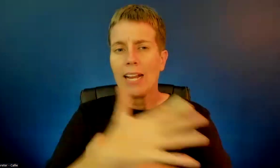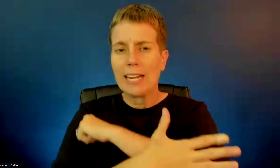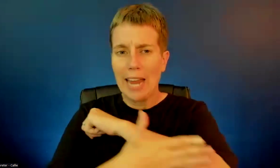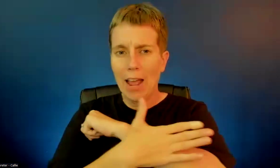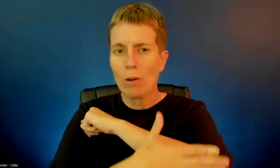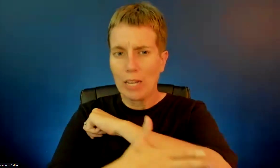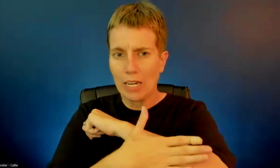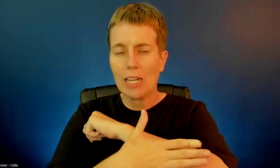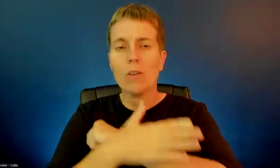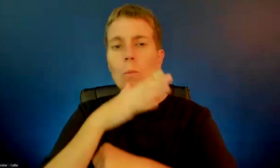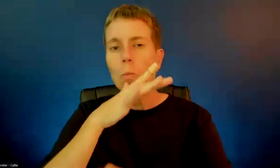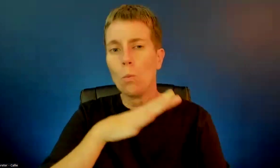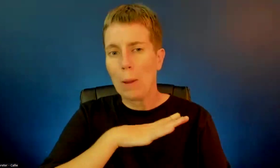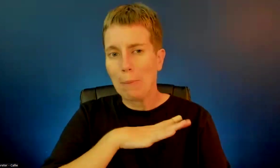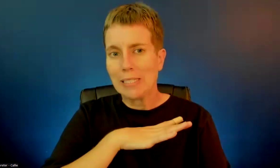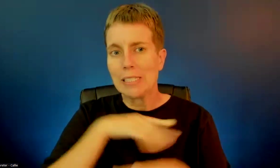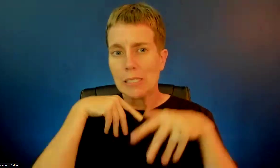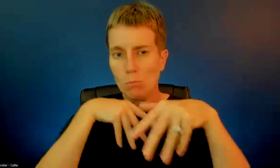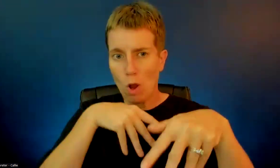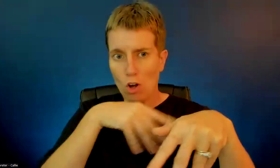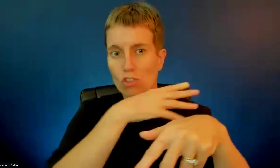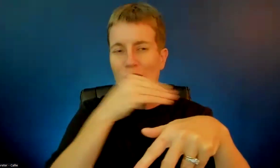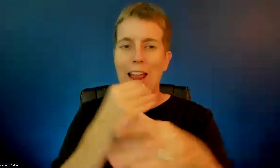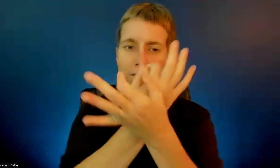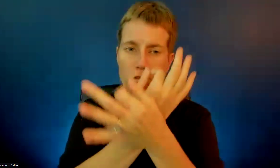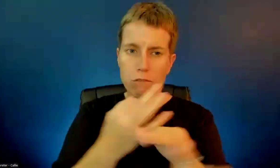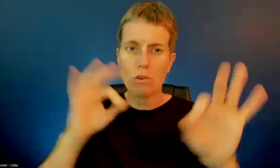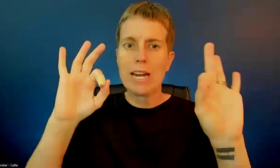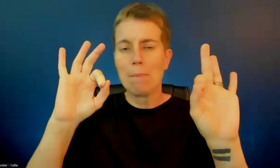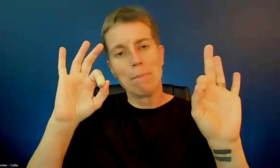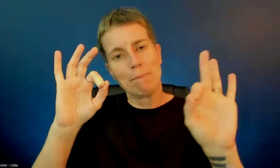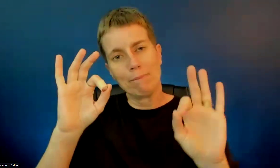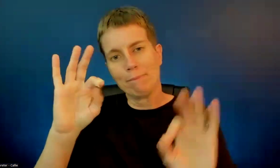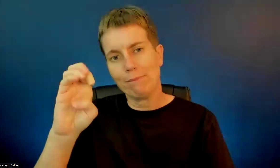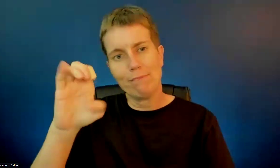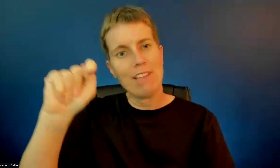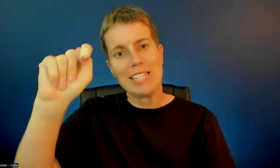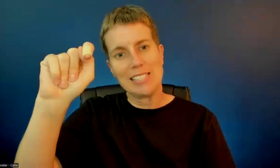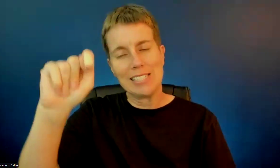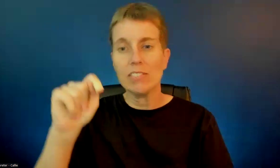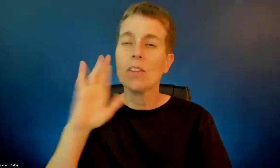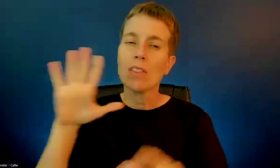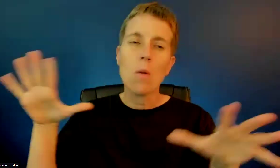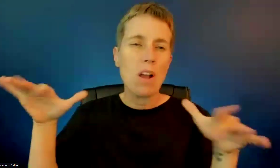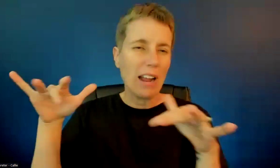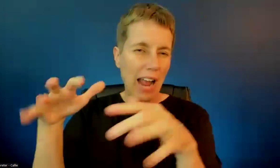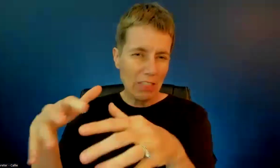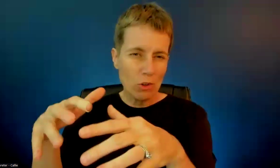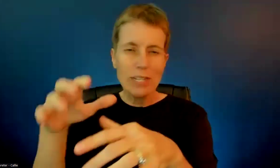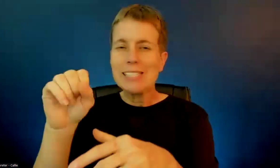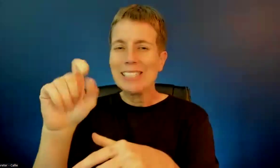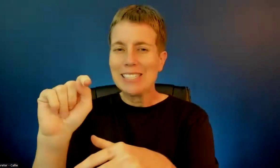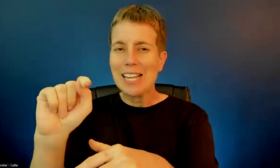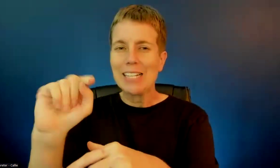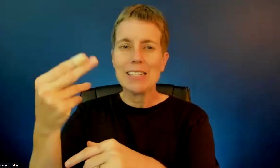Freedom Fest. And they will gather at the St. Thomas Episcopal Church,